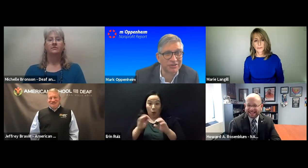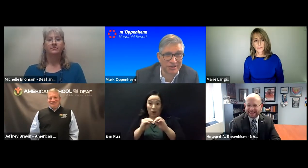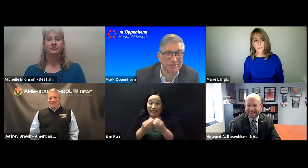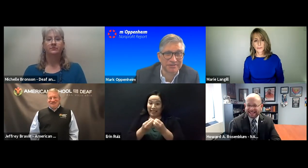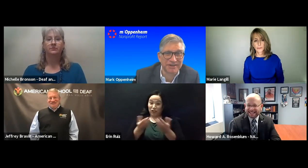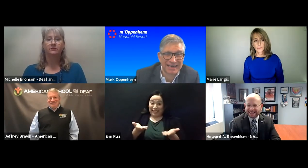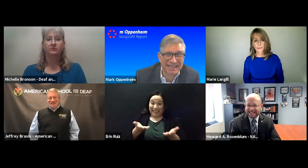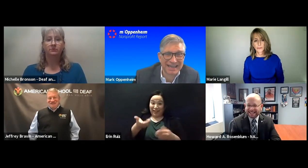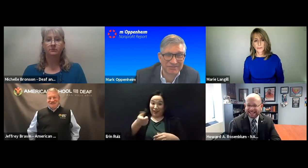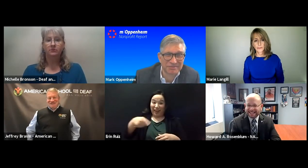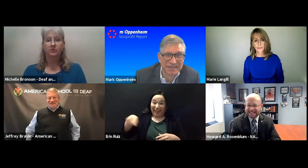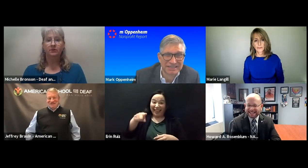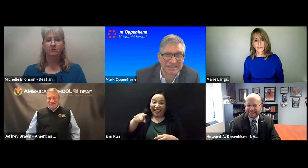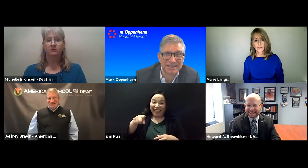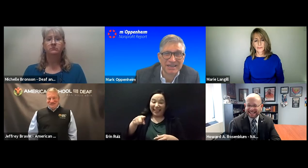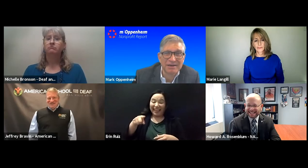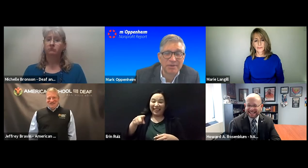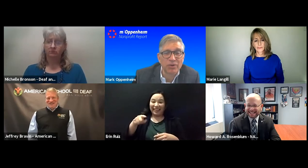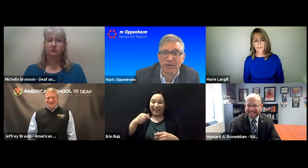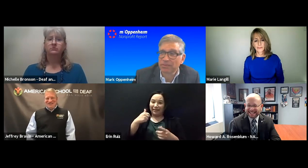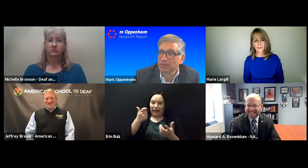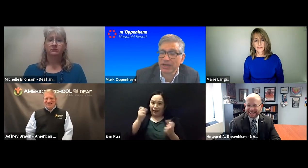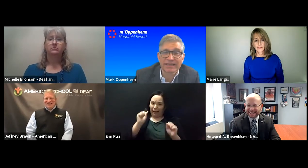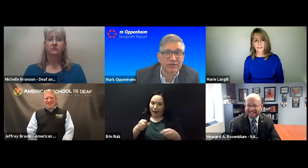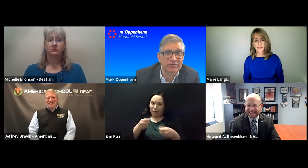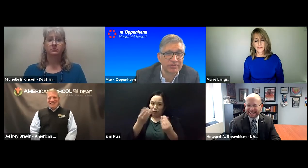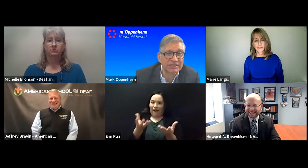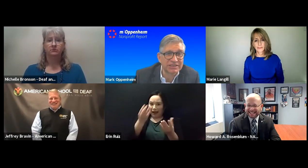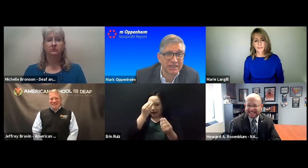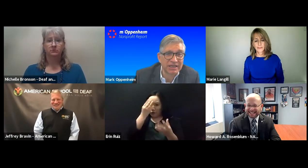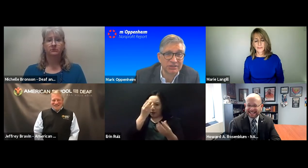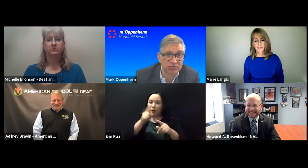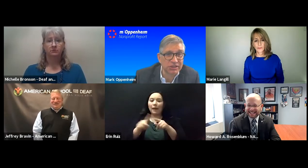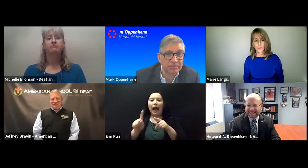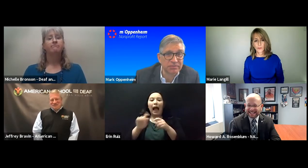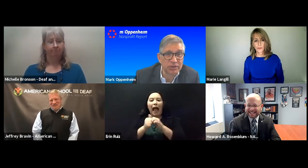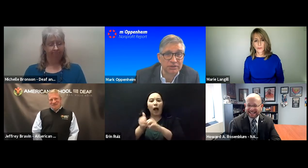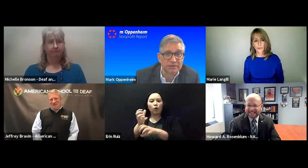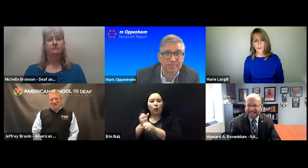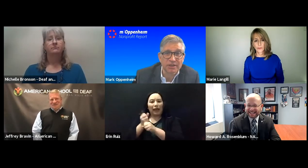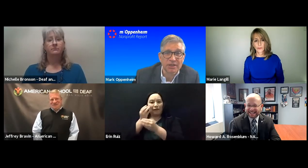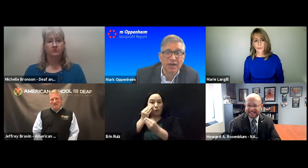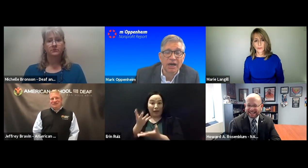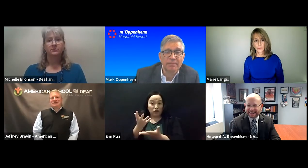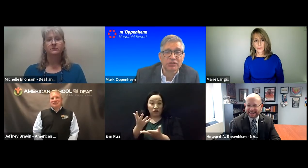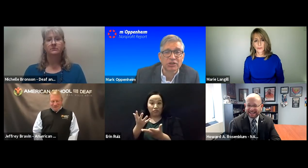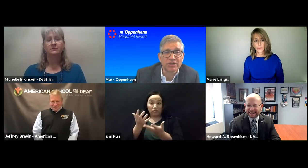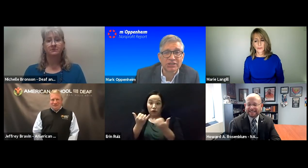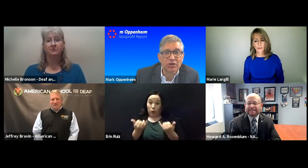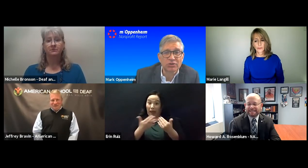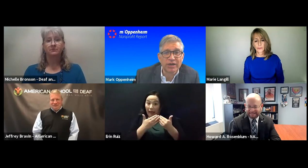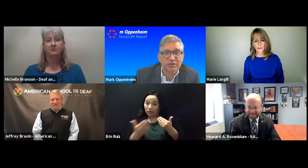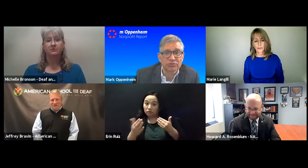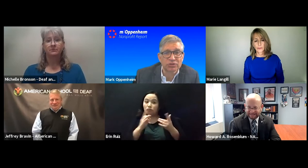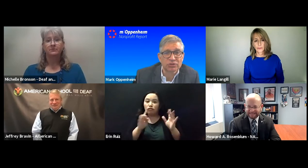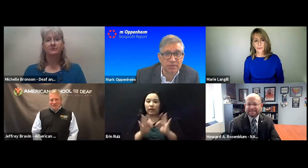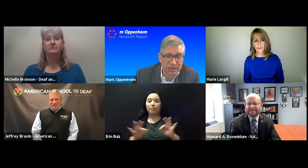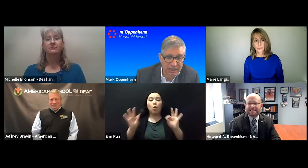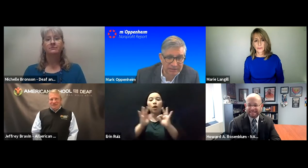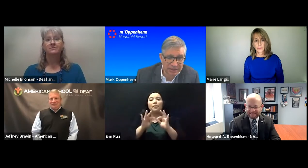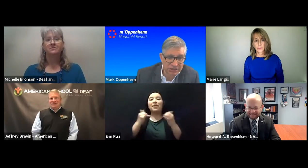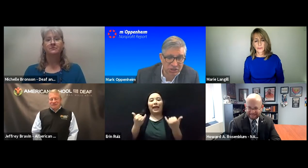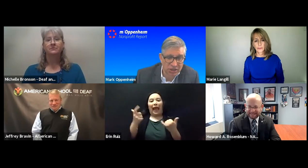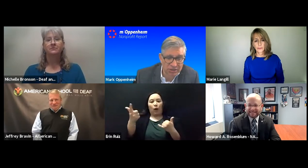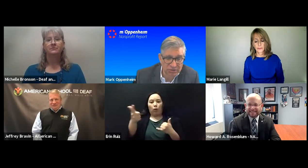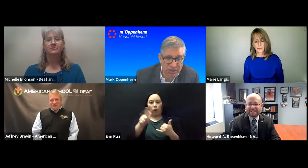right now who provide that information. But where people get their information today is really important. So let's go around the room.